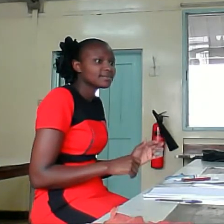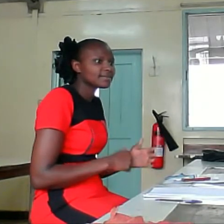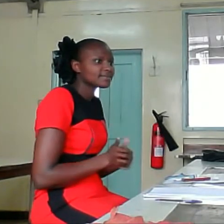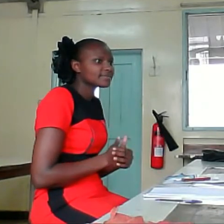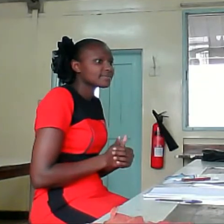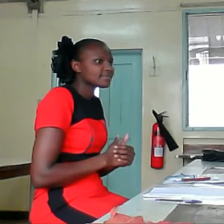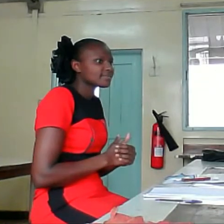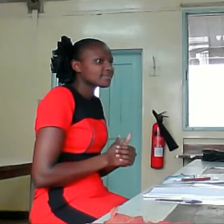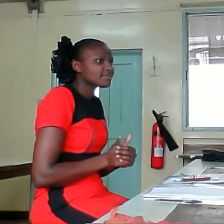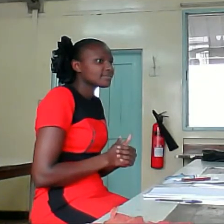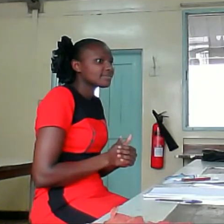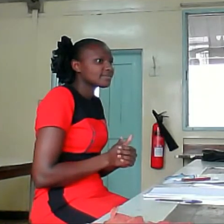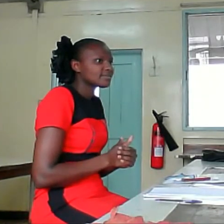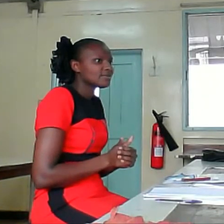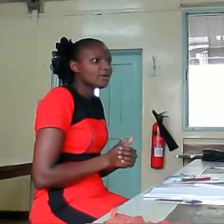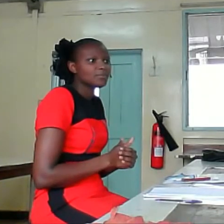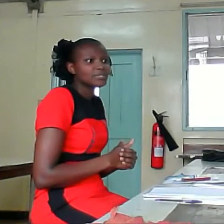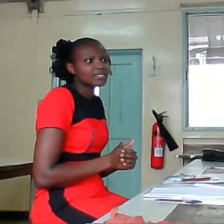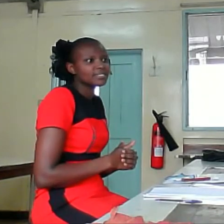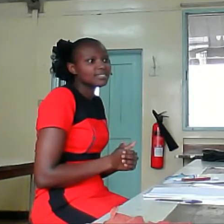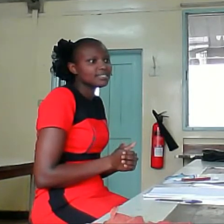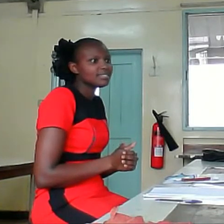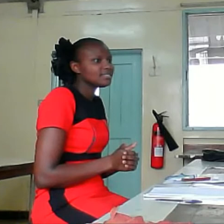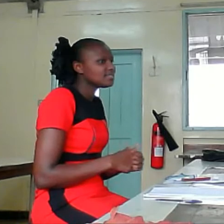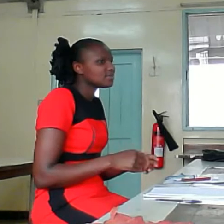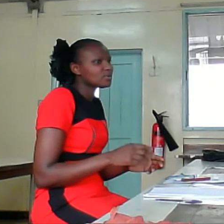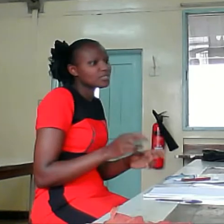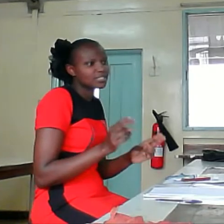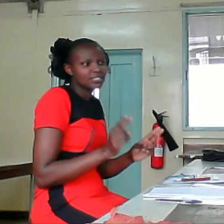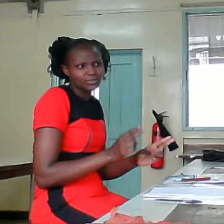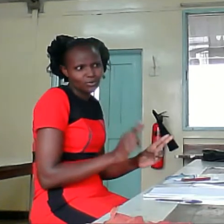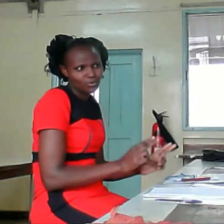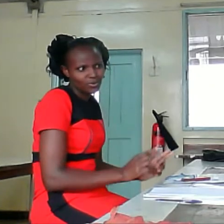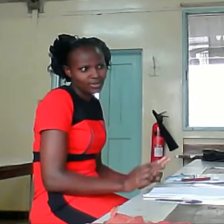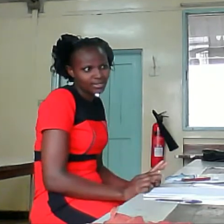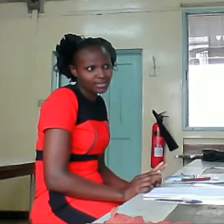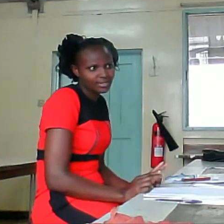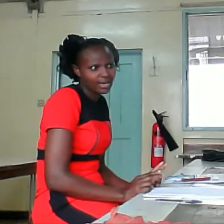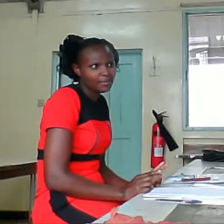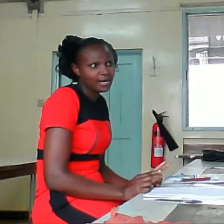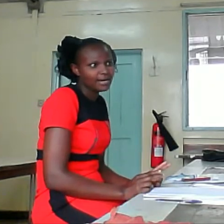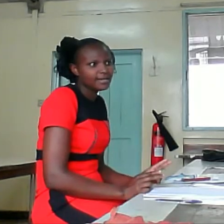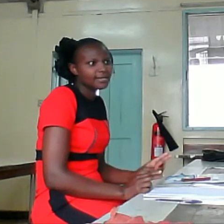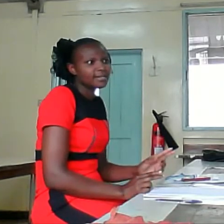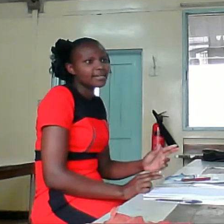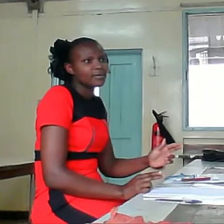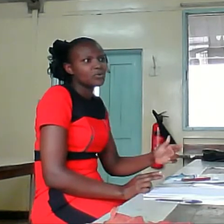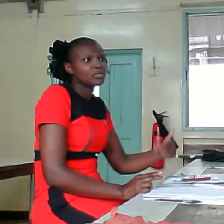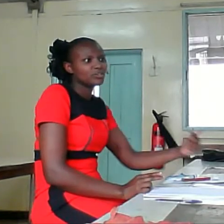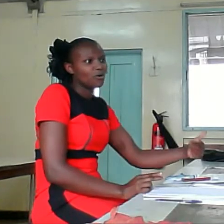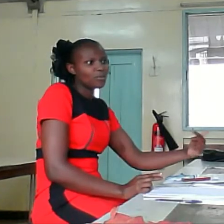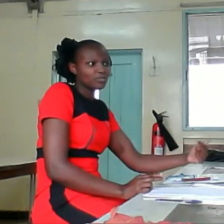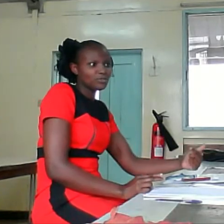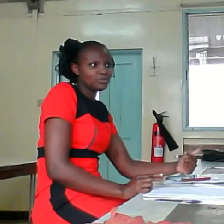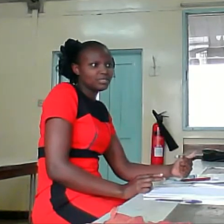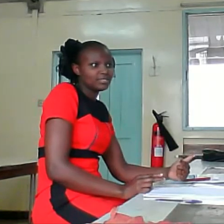Common. Common. not normal. Ama. Which common do mean?